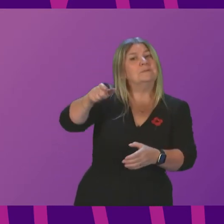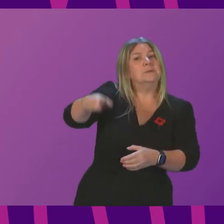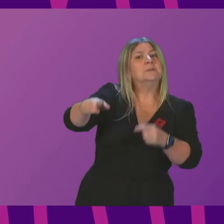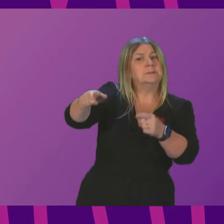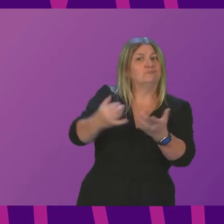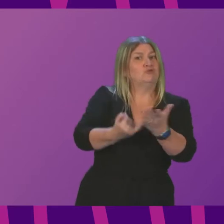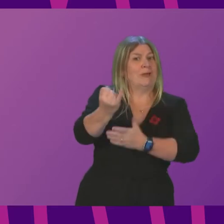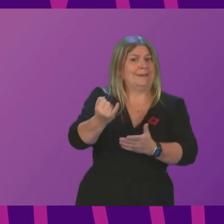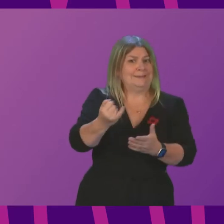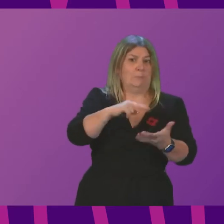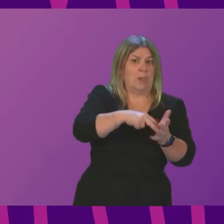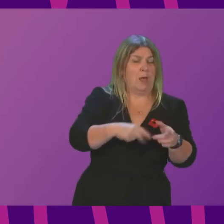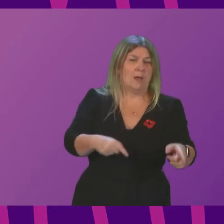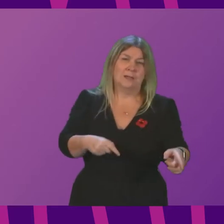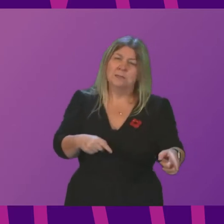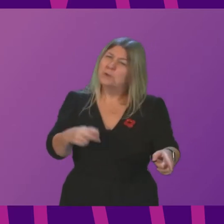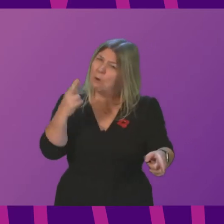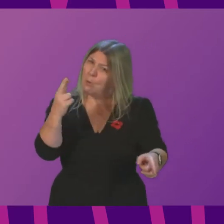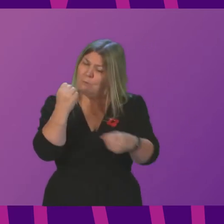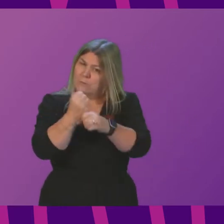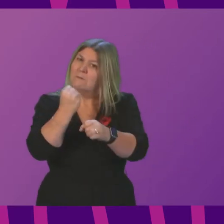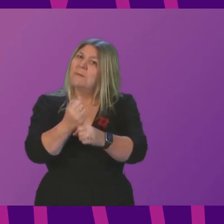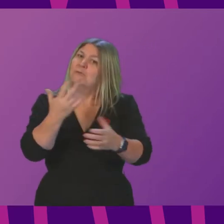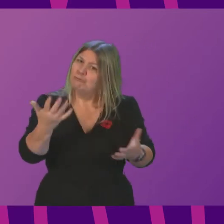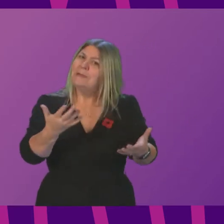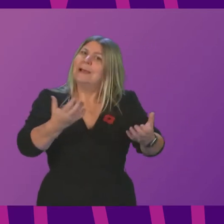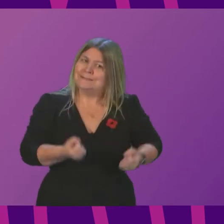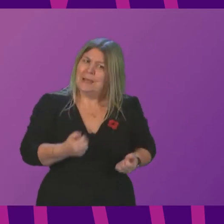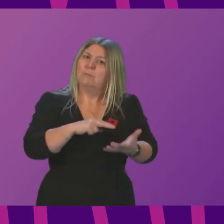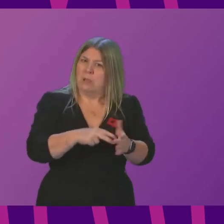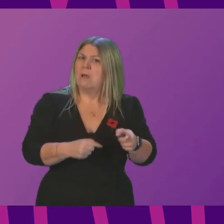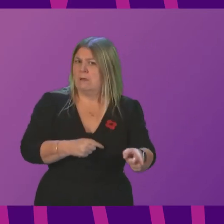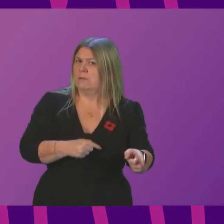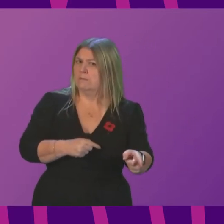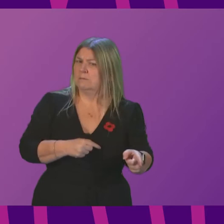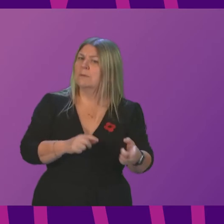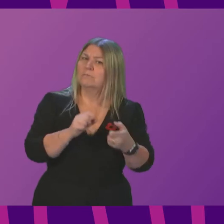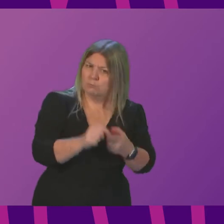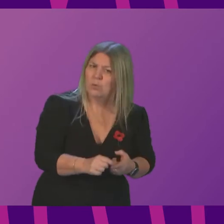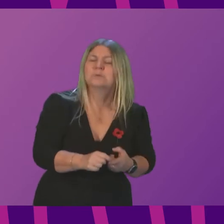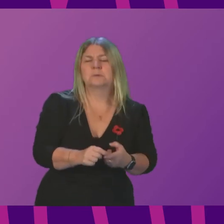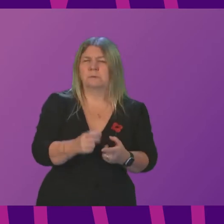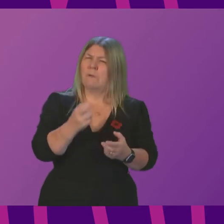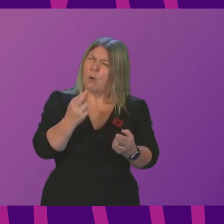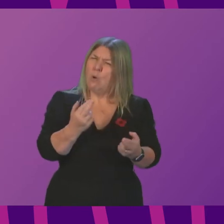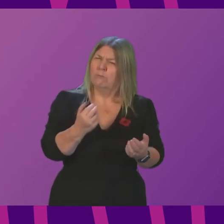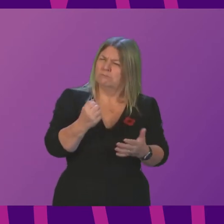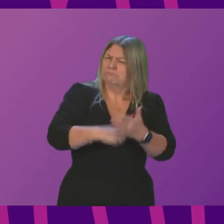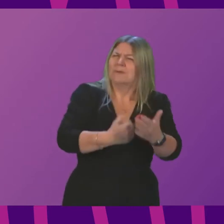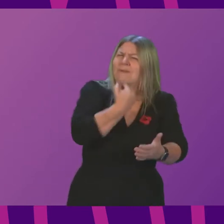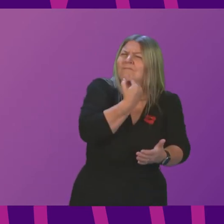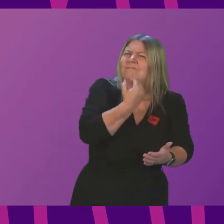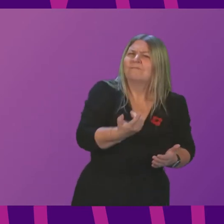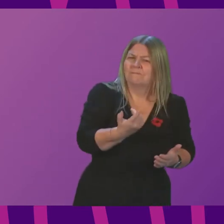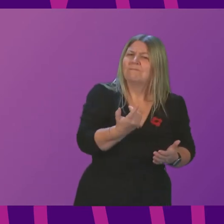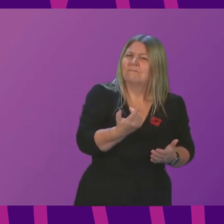some assurances that a proposal from the Government this time, although it was not you previously, the proposal will be robust, and also an indication of